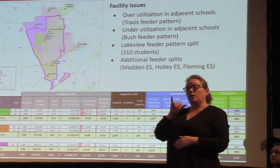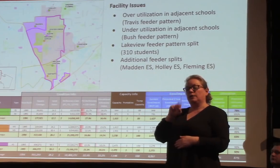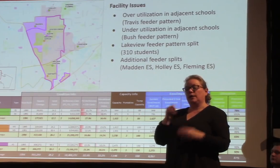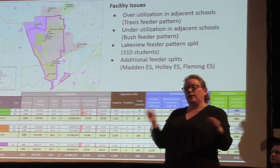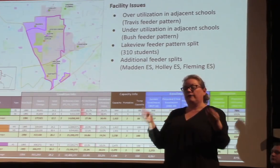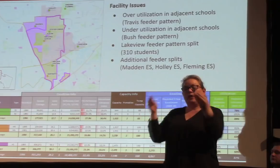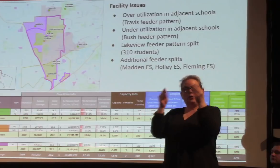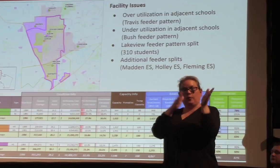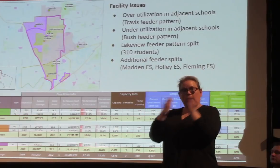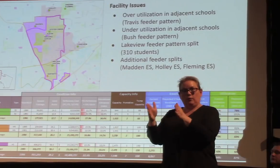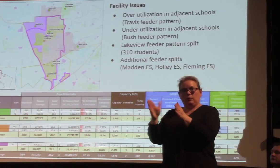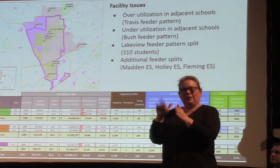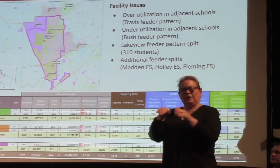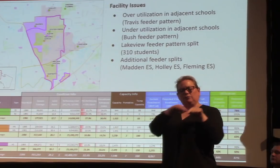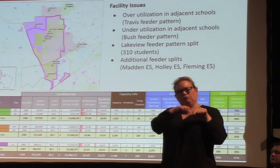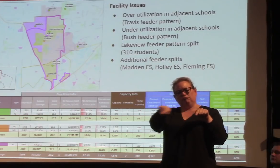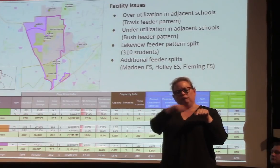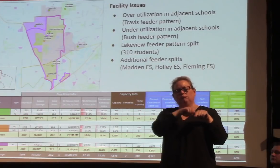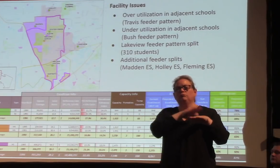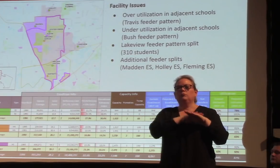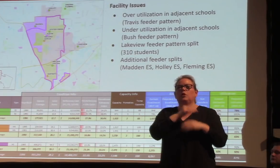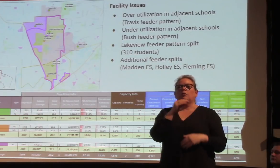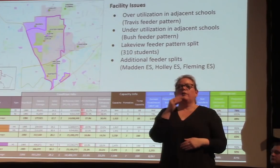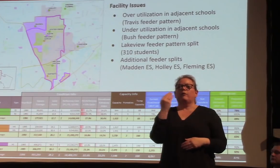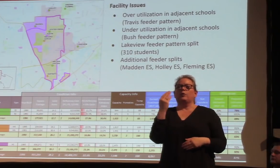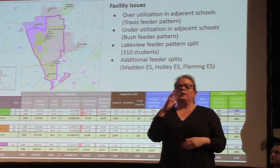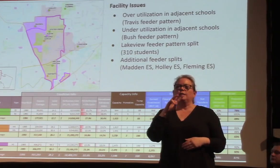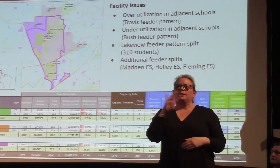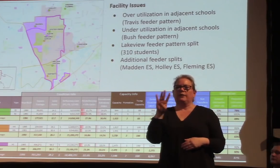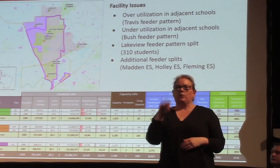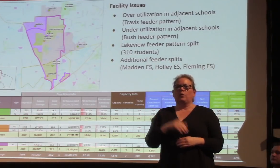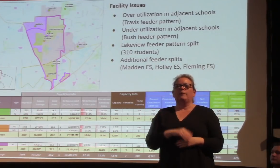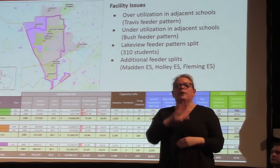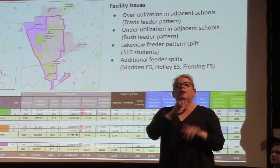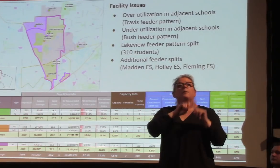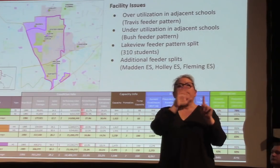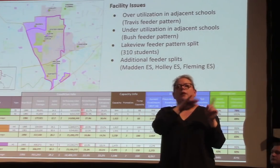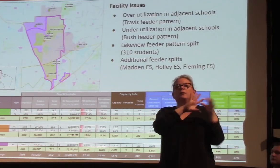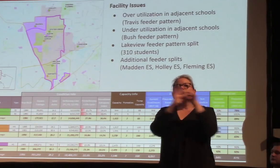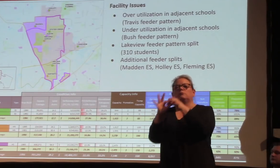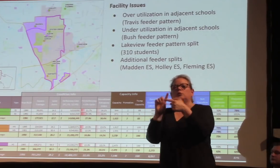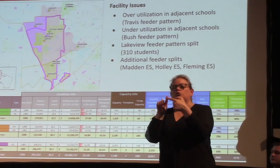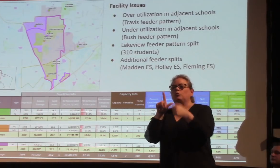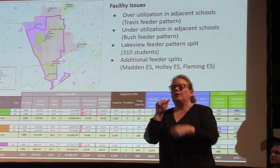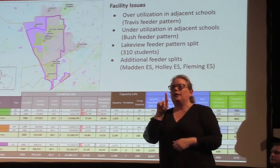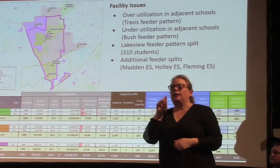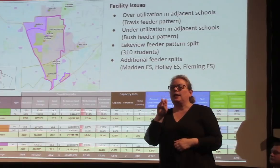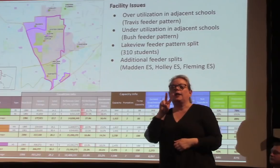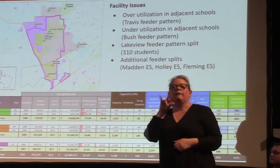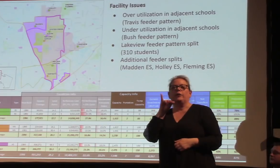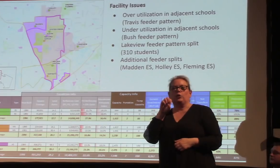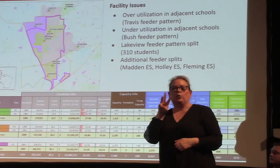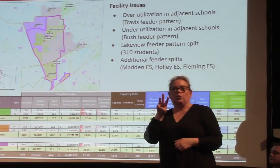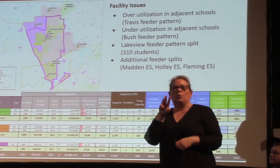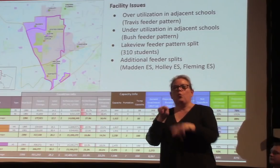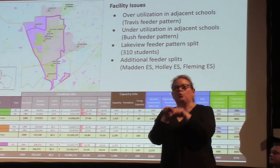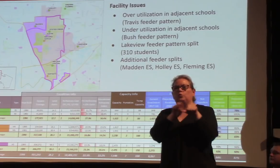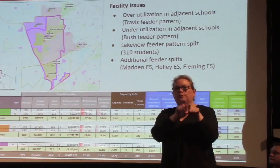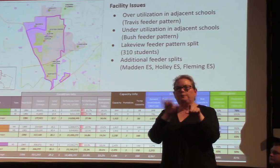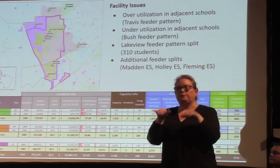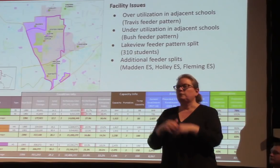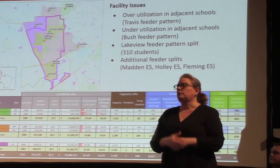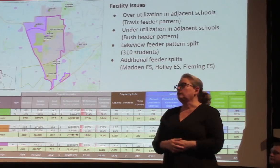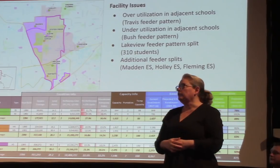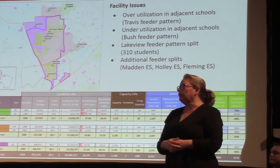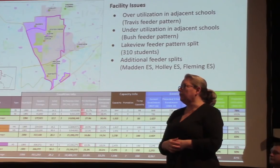1464, but they come all the way over to Lakeview. And we do have some additional feeder splits at Hawley and Fleming as well. Some small areas